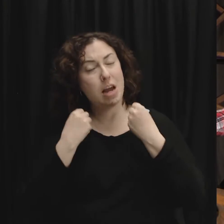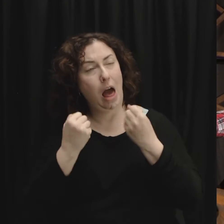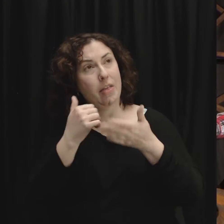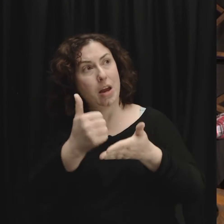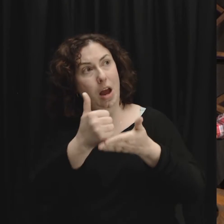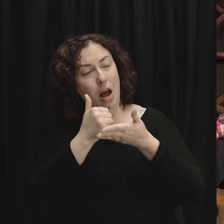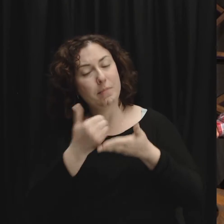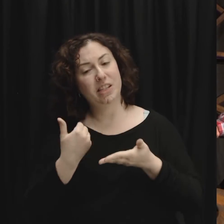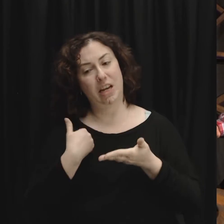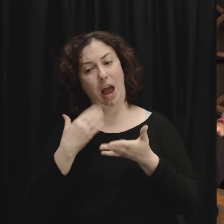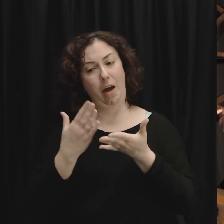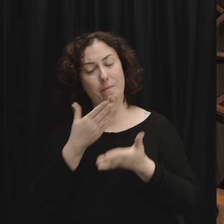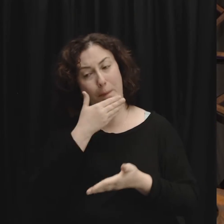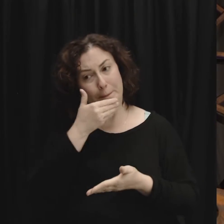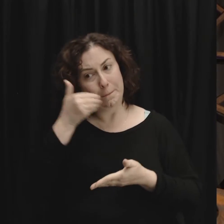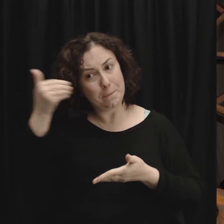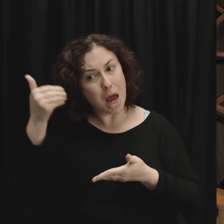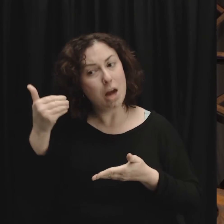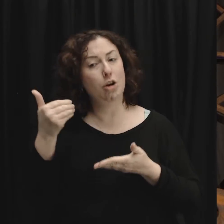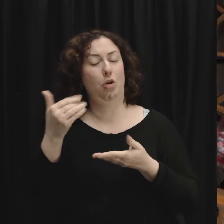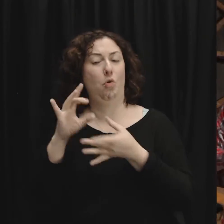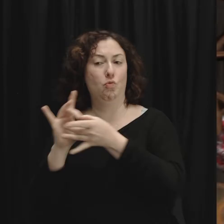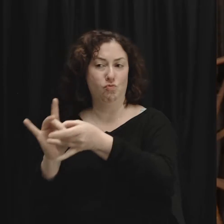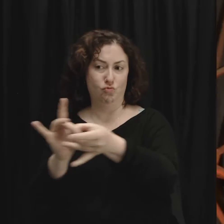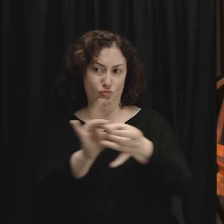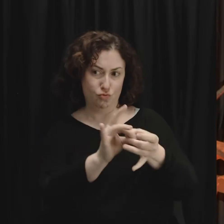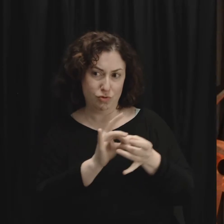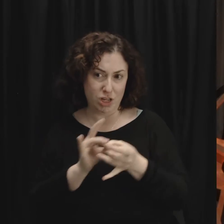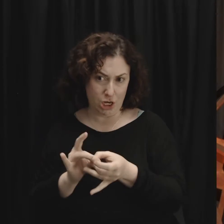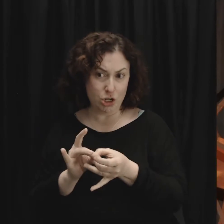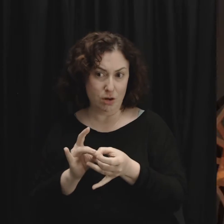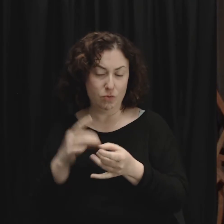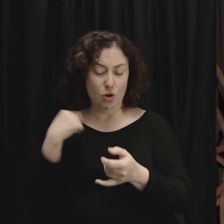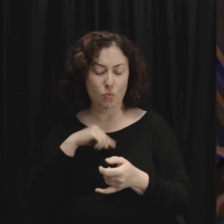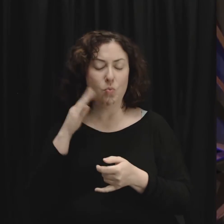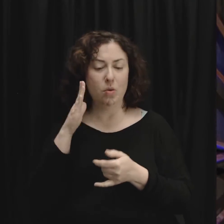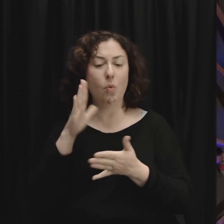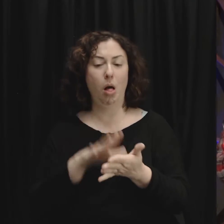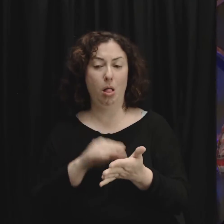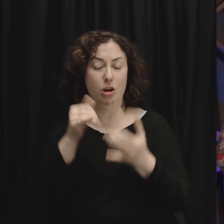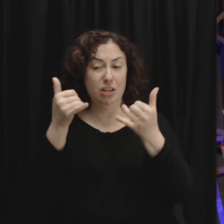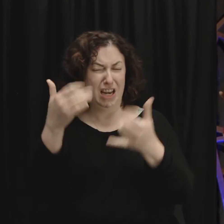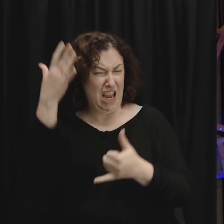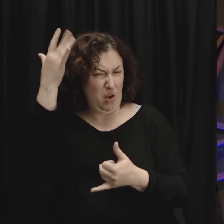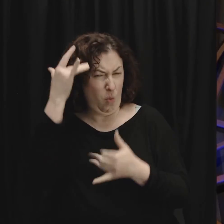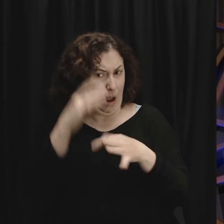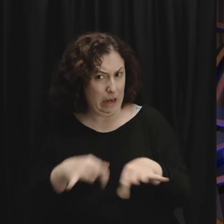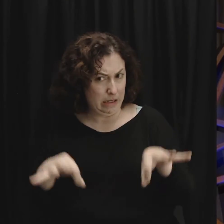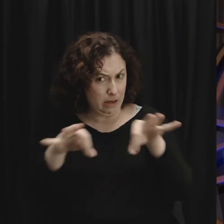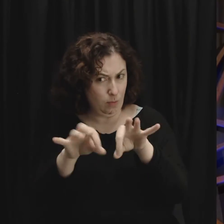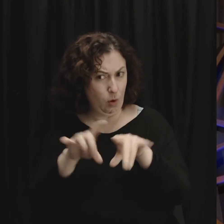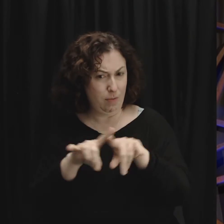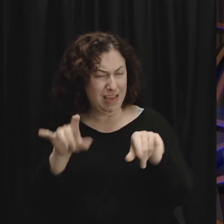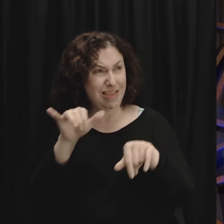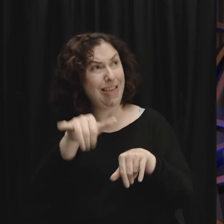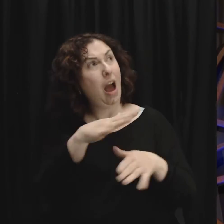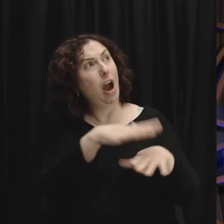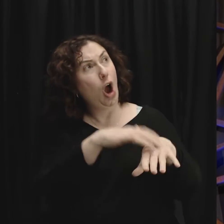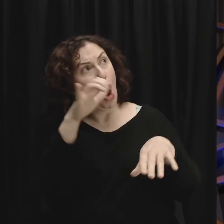better relationships in our life. And we're going to learn today why this is so important. But I want to tell you that this call on our lives to be peacemakers,